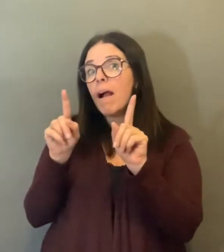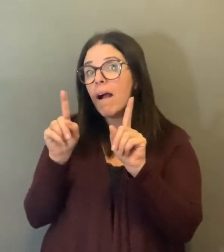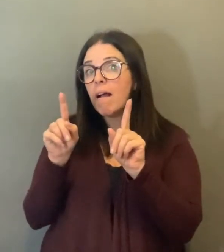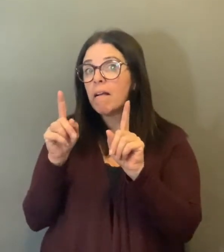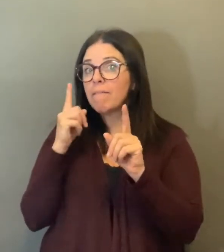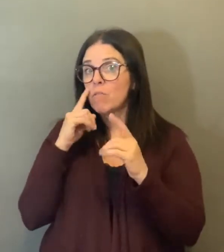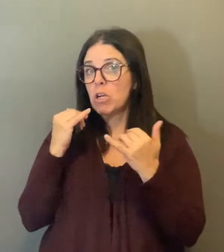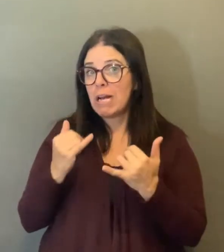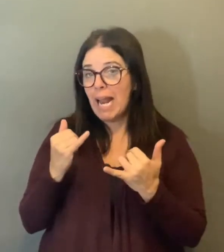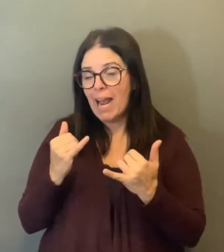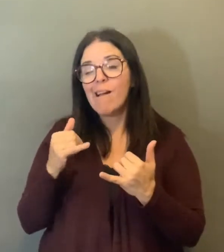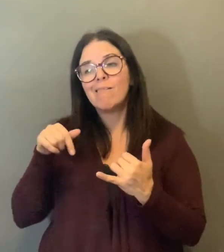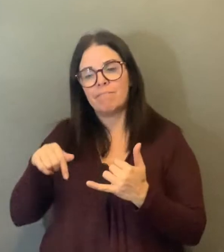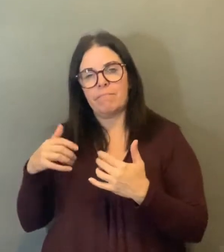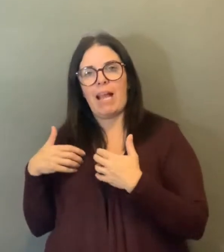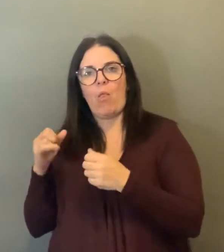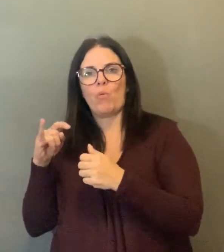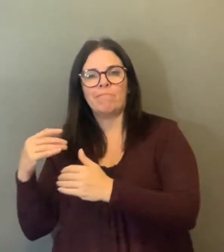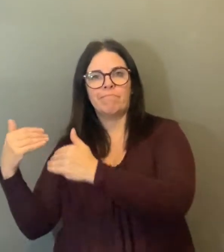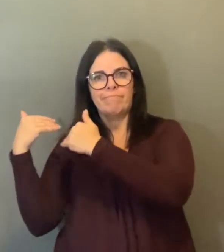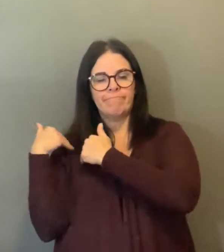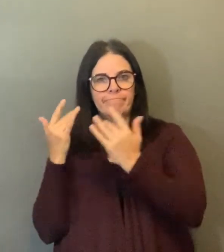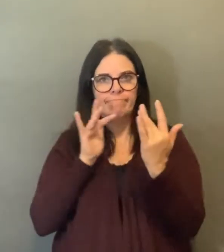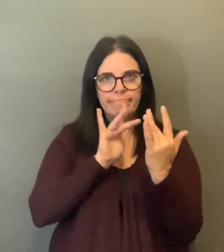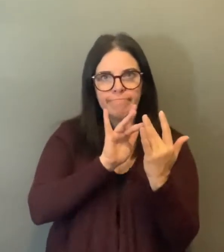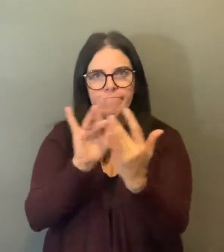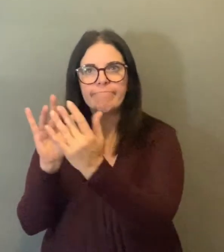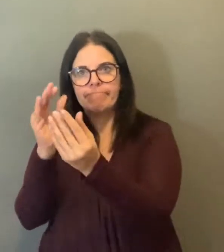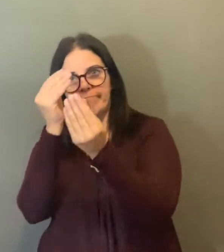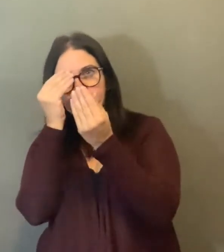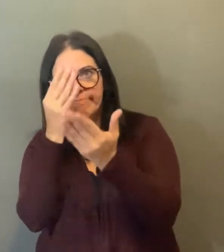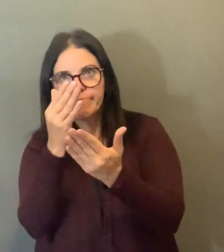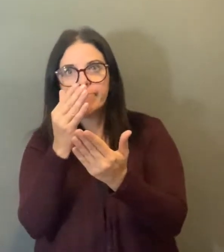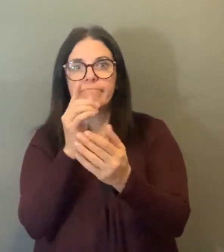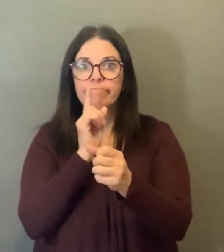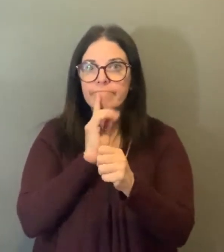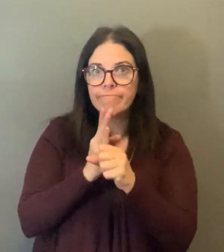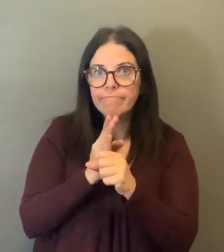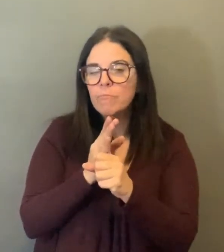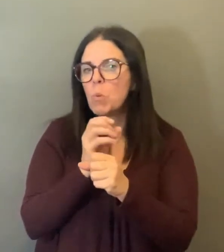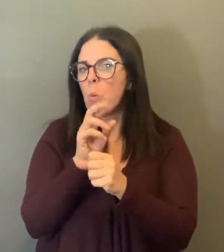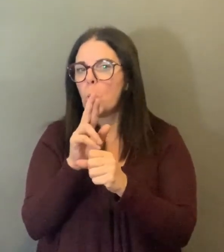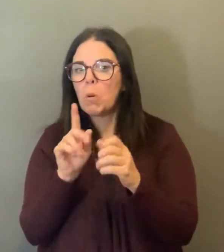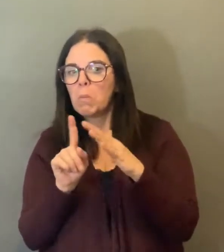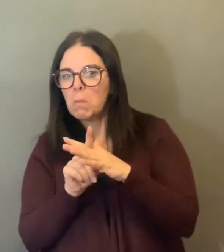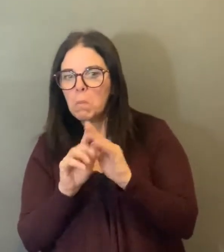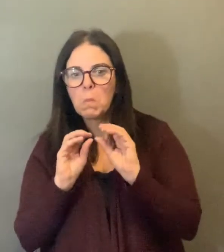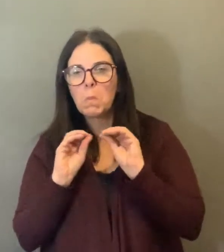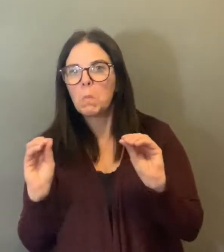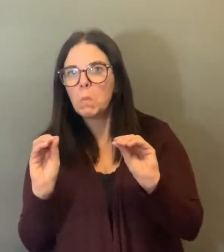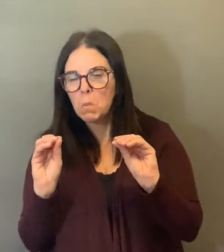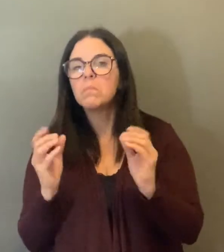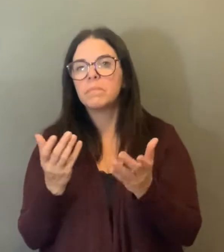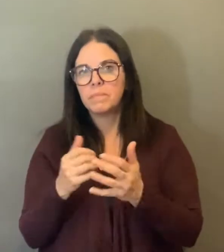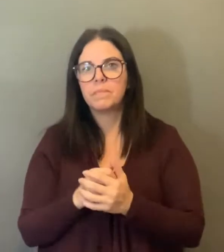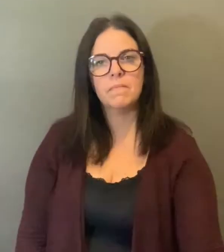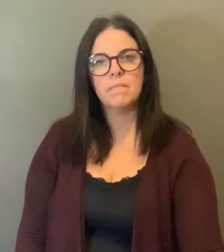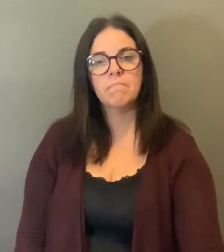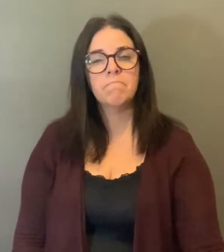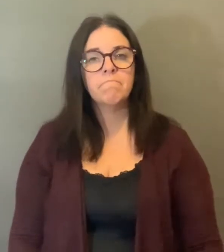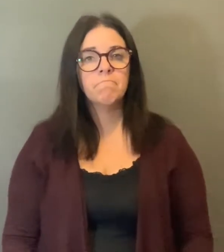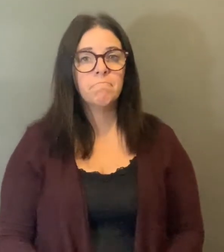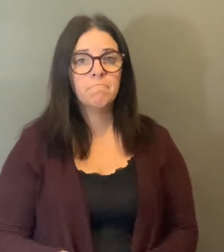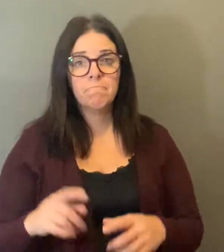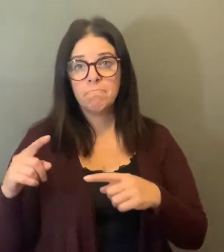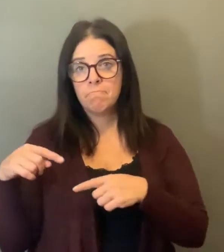365 tests are pending. Testing guidelines have been updated with an emphasis on testing symptomatic